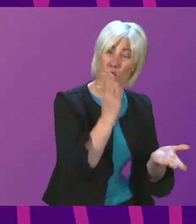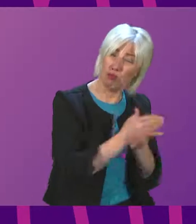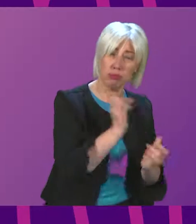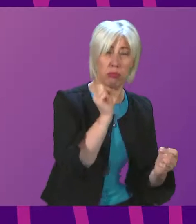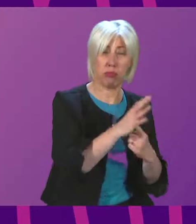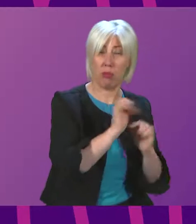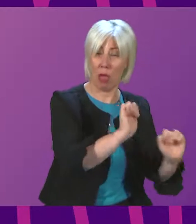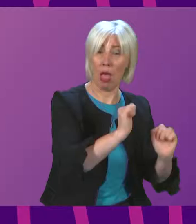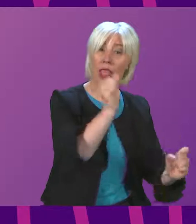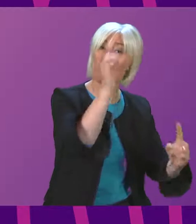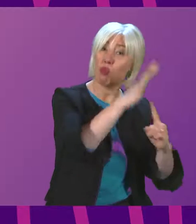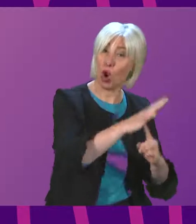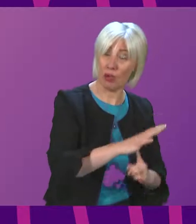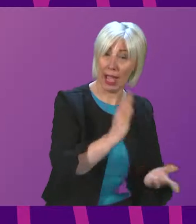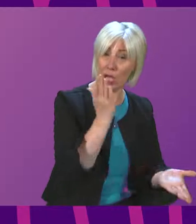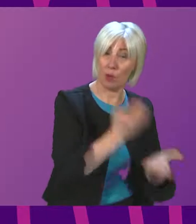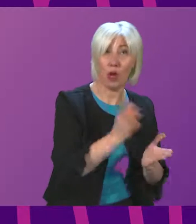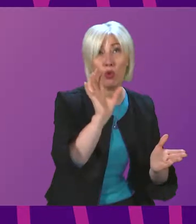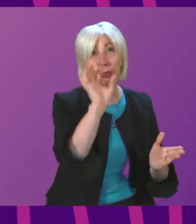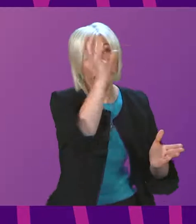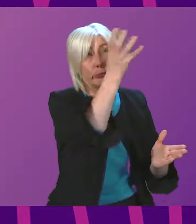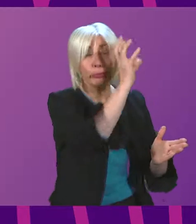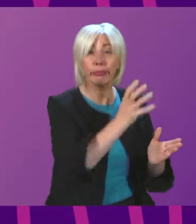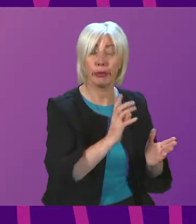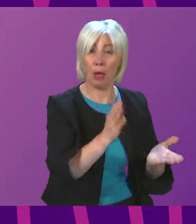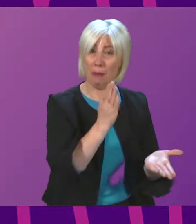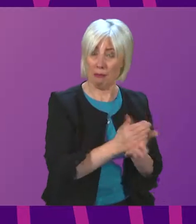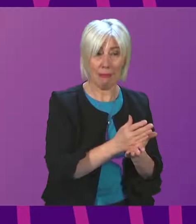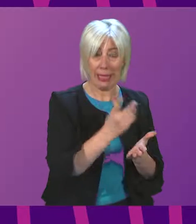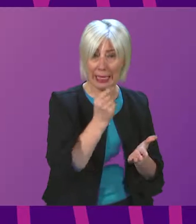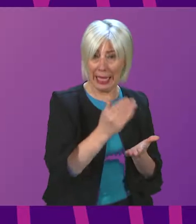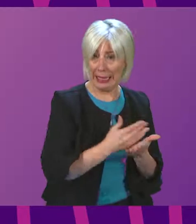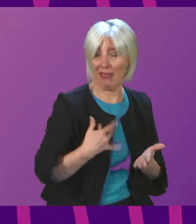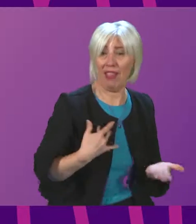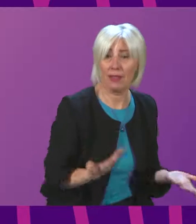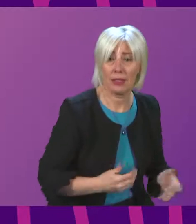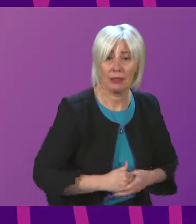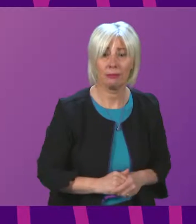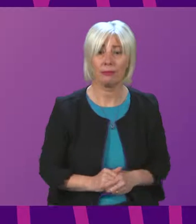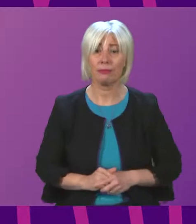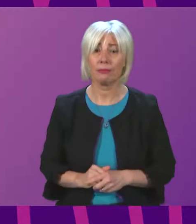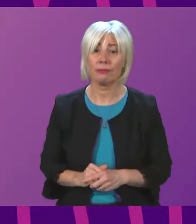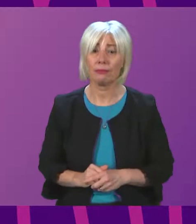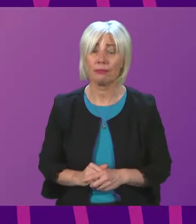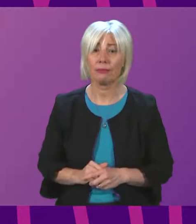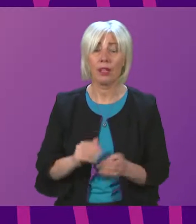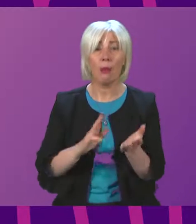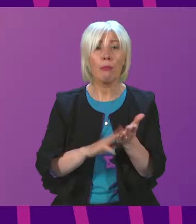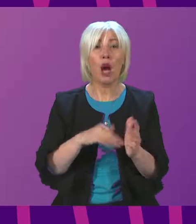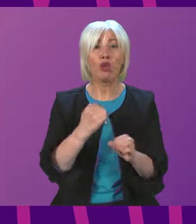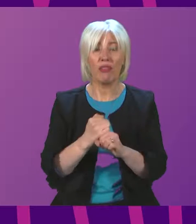prioritize getting these devices installed, because it literally could save lives. And I call Mark Griffin.